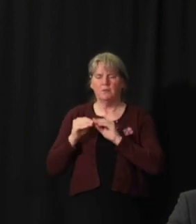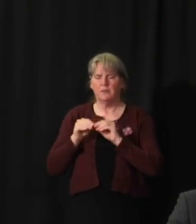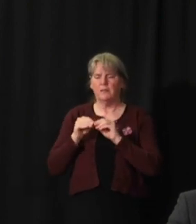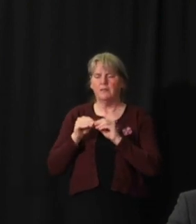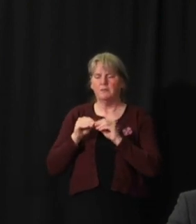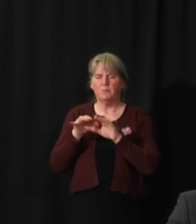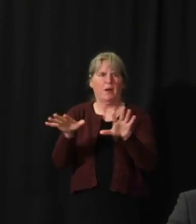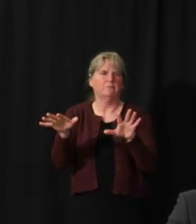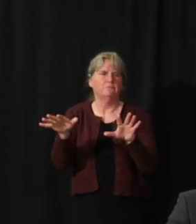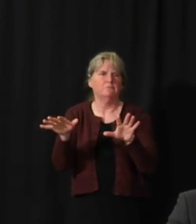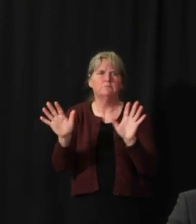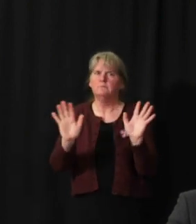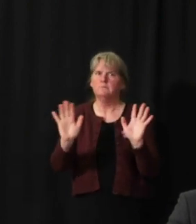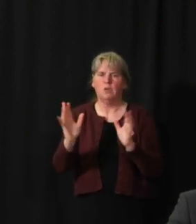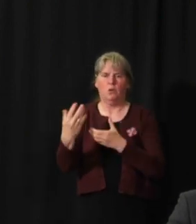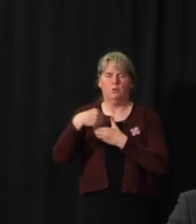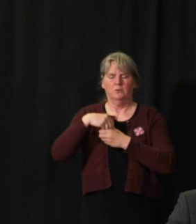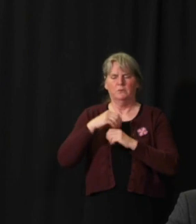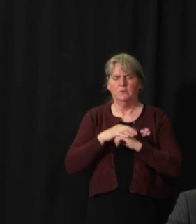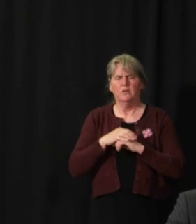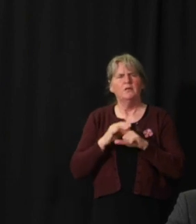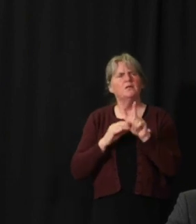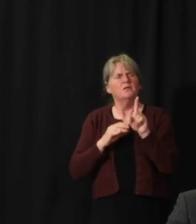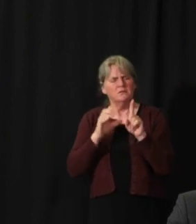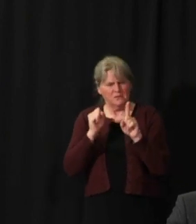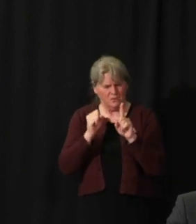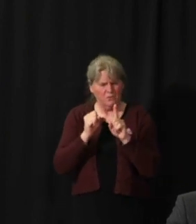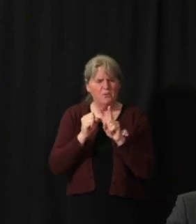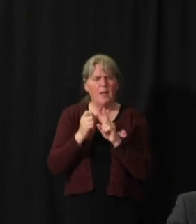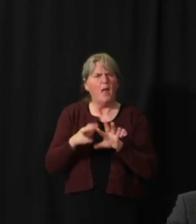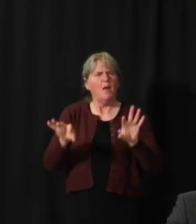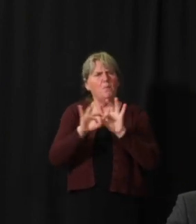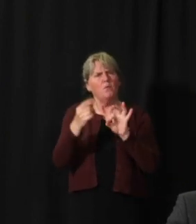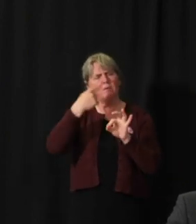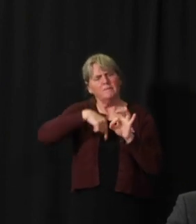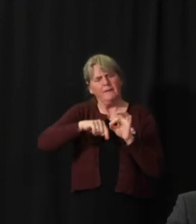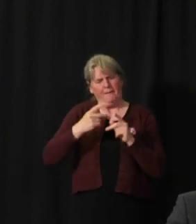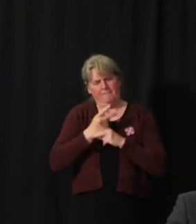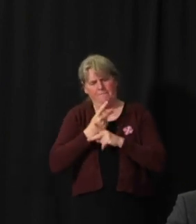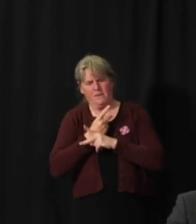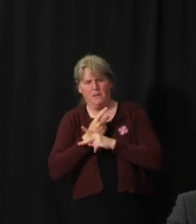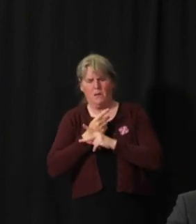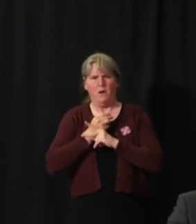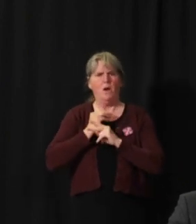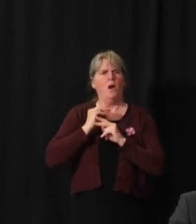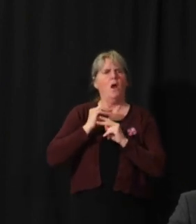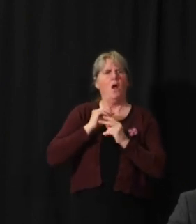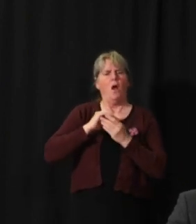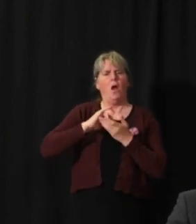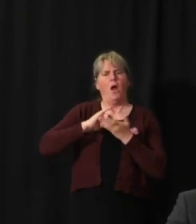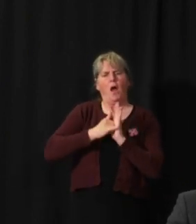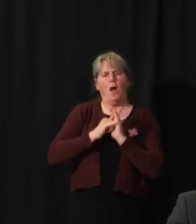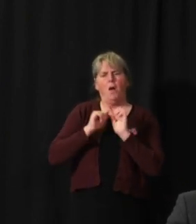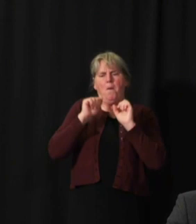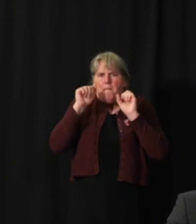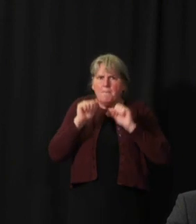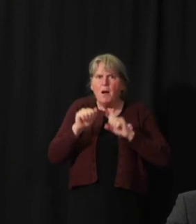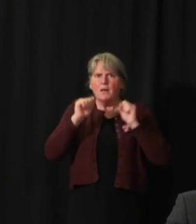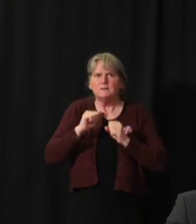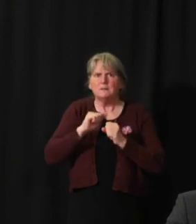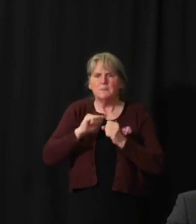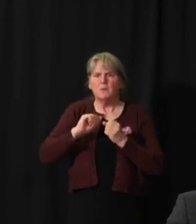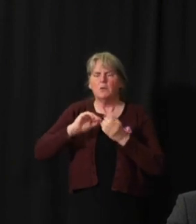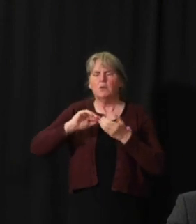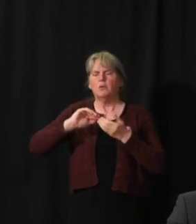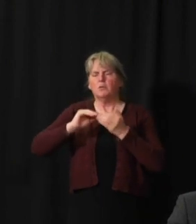really needed to better model potential epidemics, given we